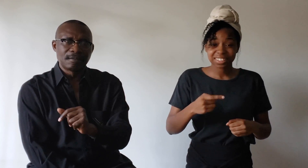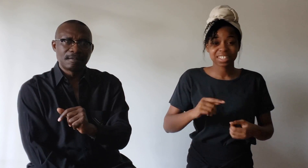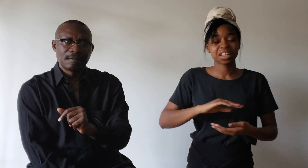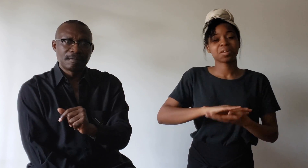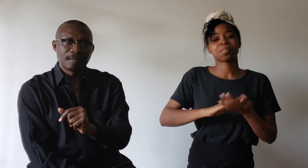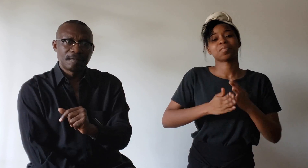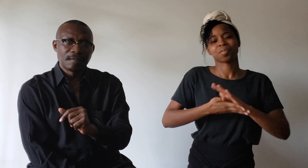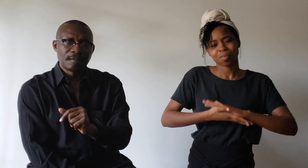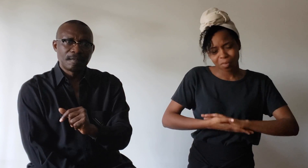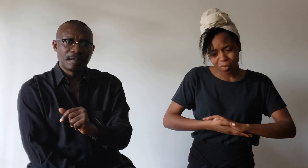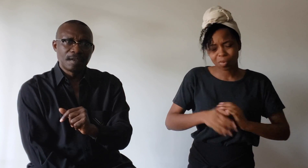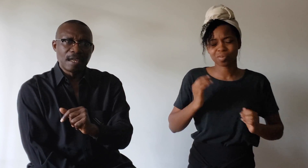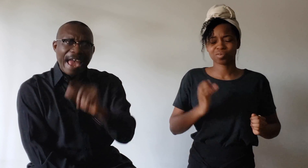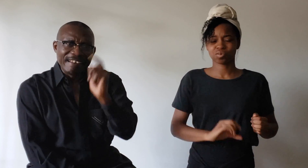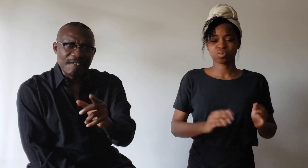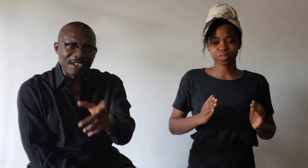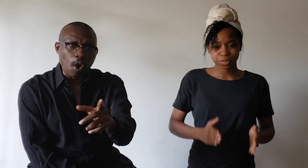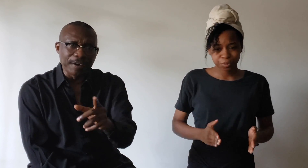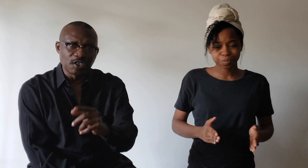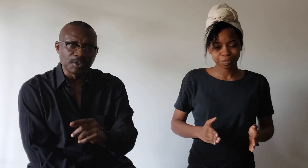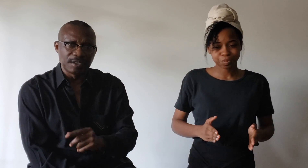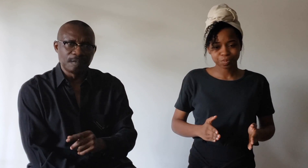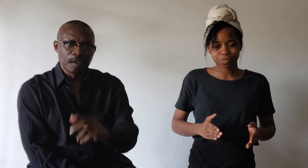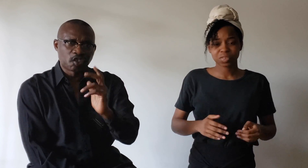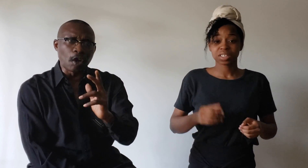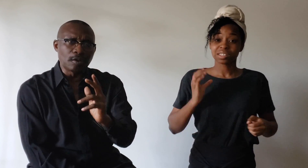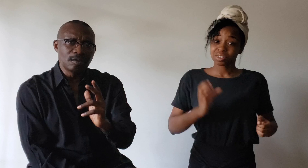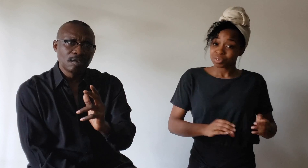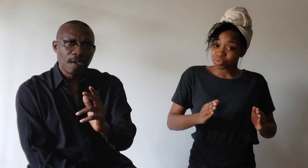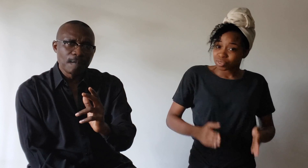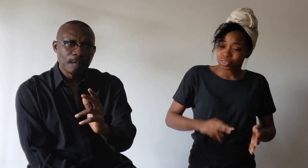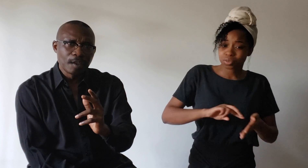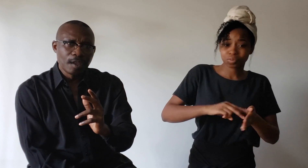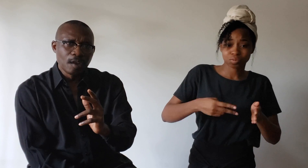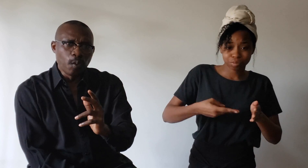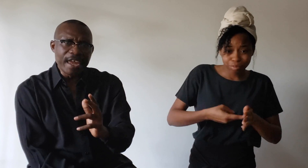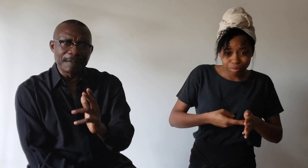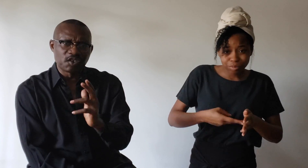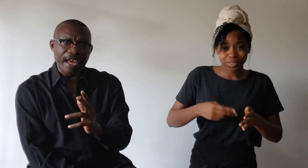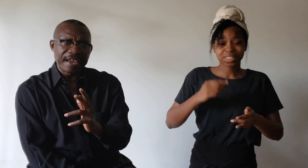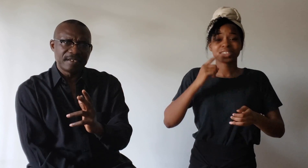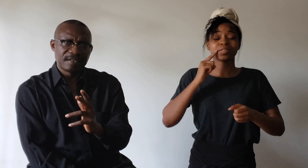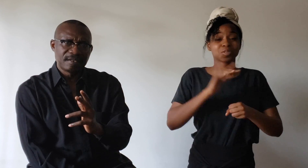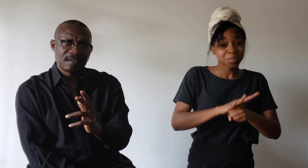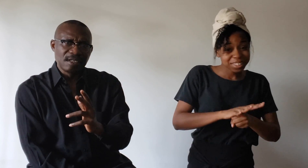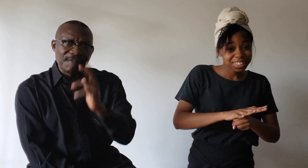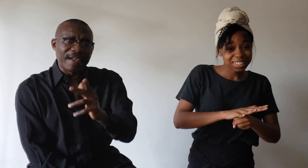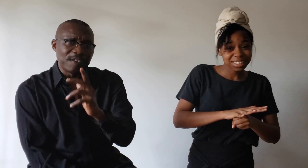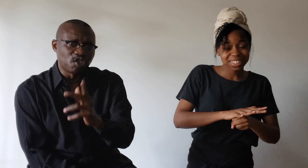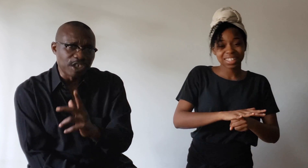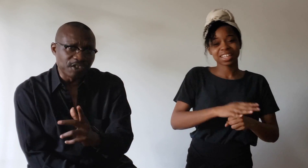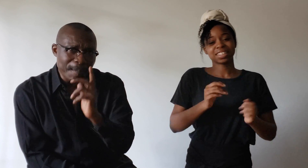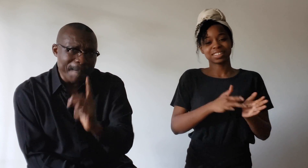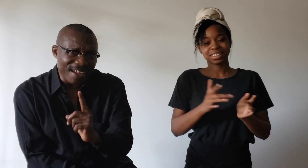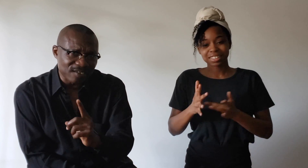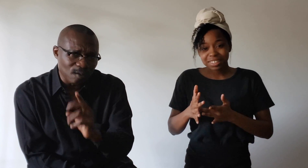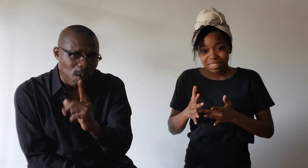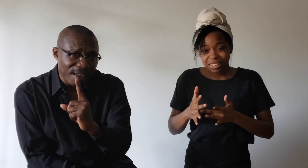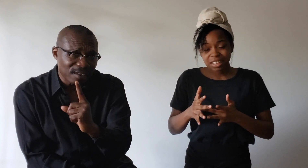and live according to it. So, we have said that the church must, one,